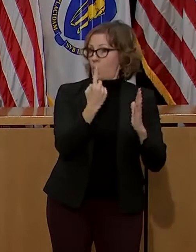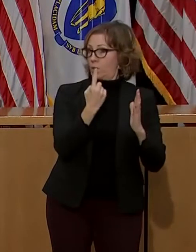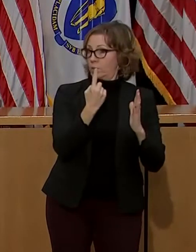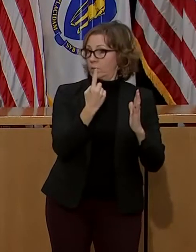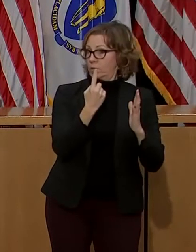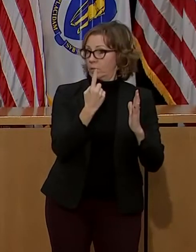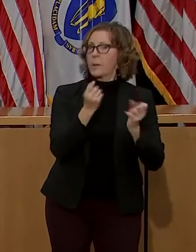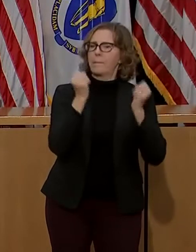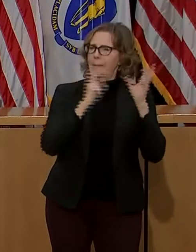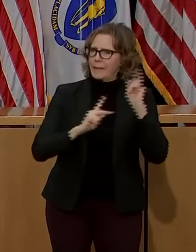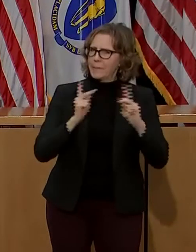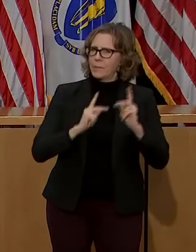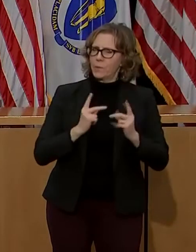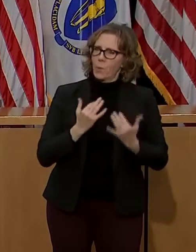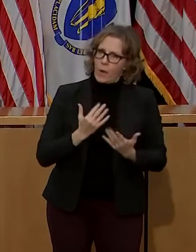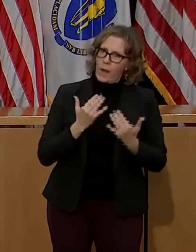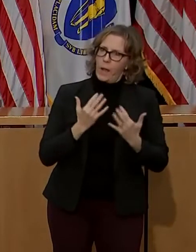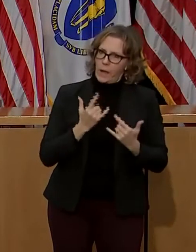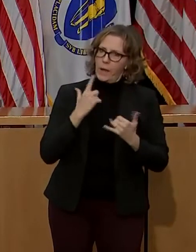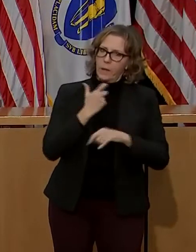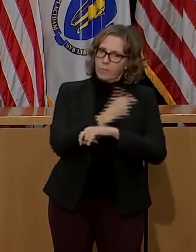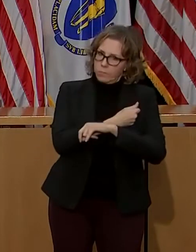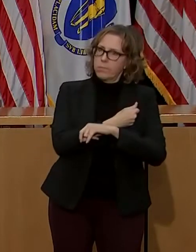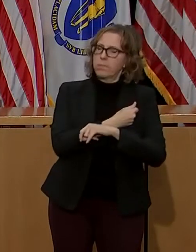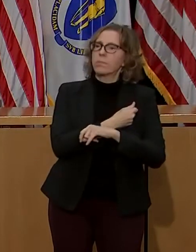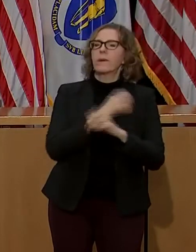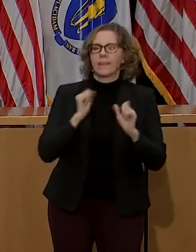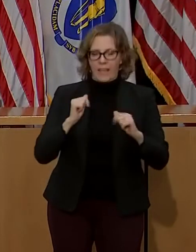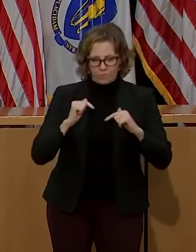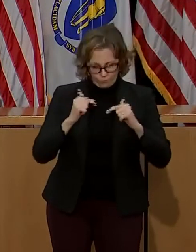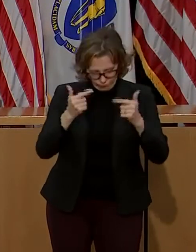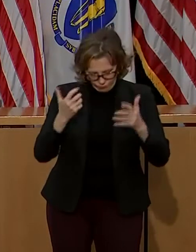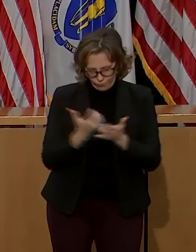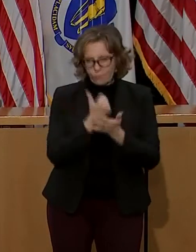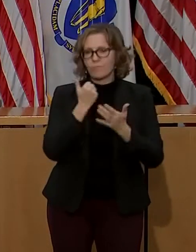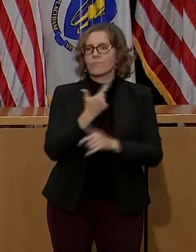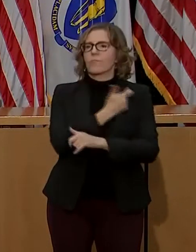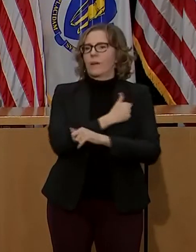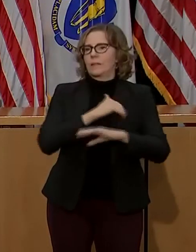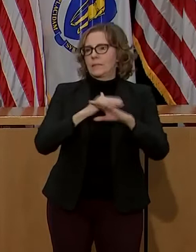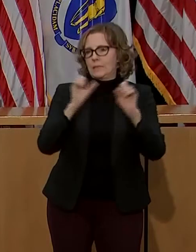to get the vaccine, and they remain eligible to book an appointment at one of our vaccine sites.